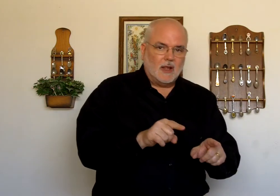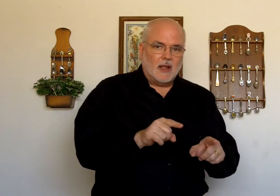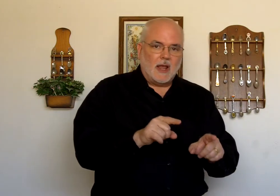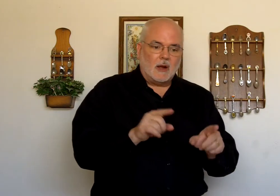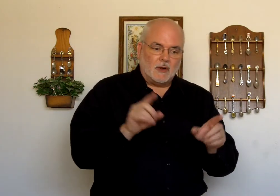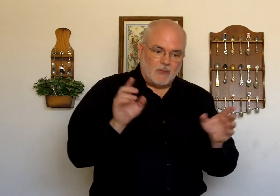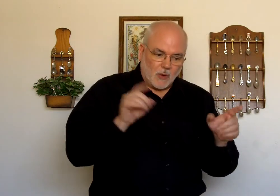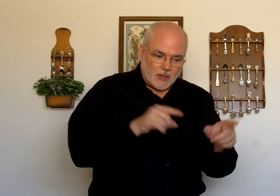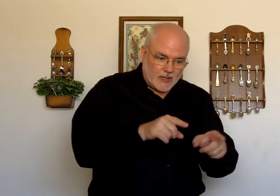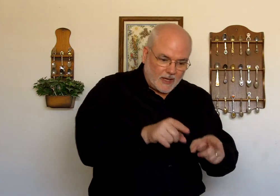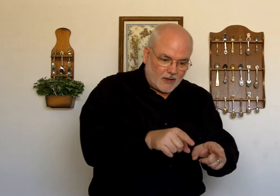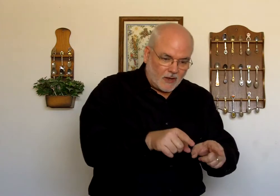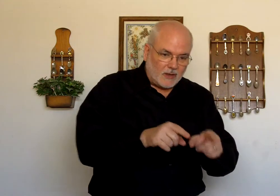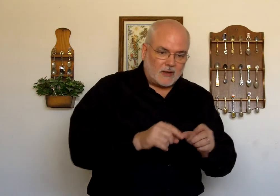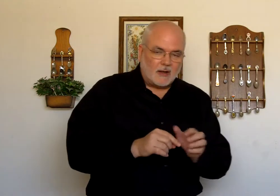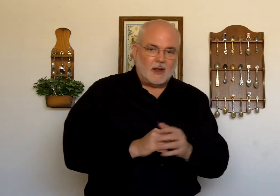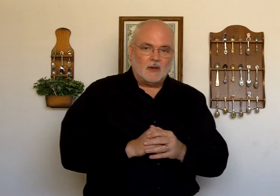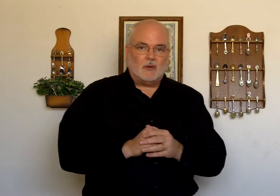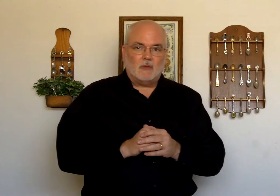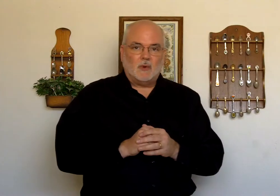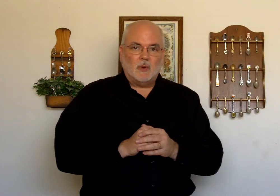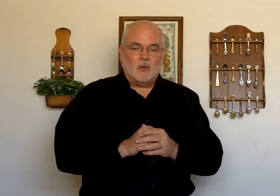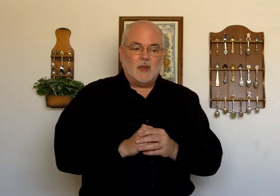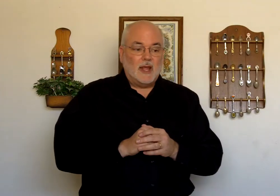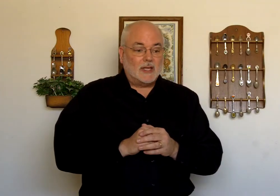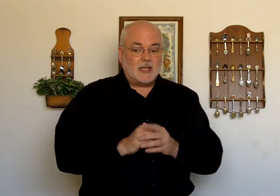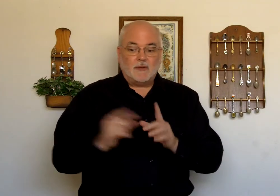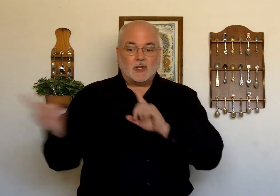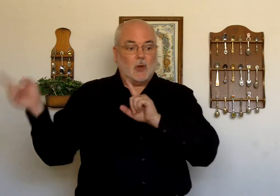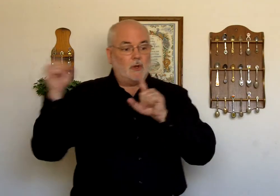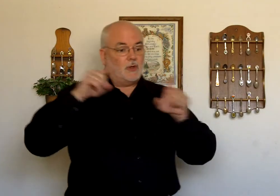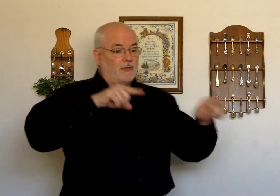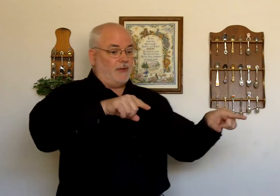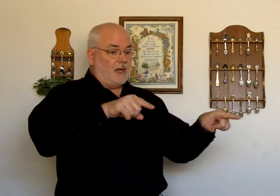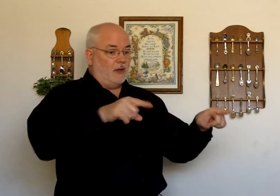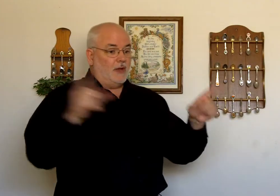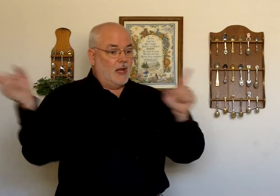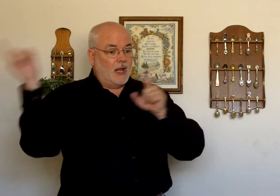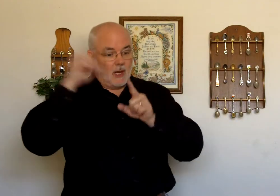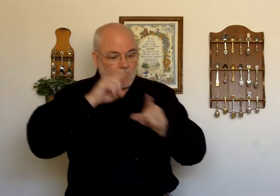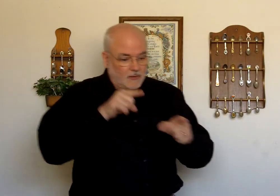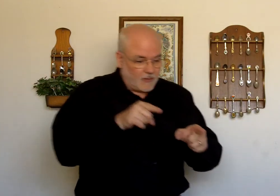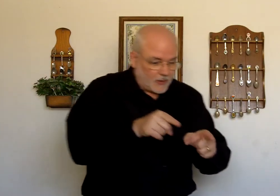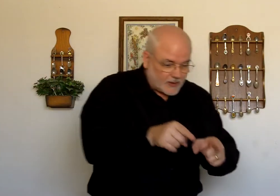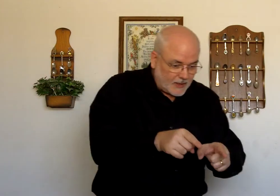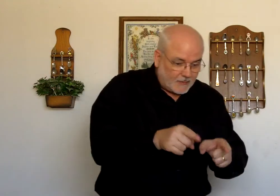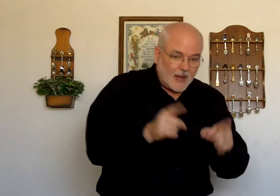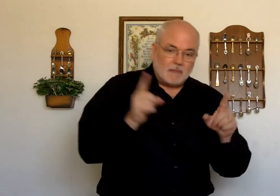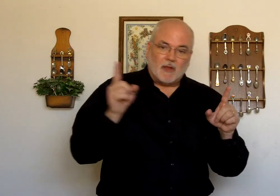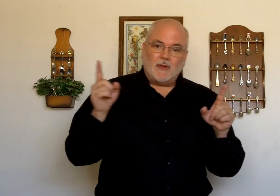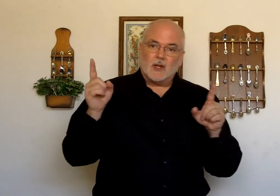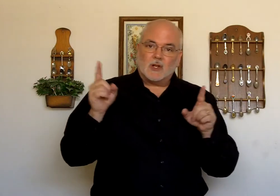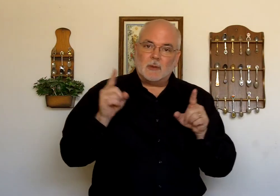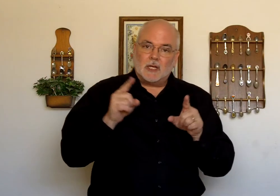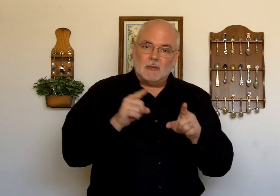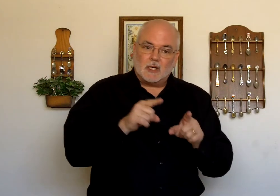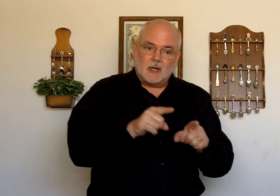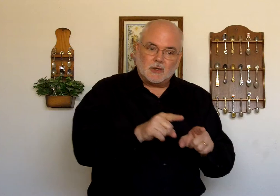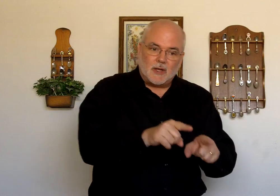And I'm going to focus again on. On Ruth. Instead of just going to the field. I'm going to focus in. My fingers are going be a little bit closer